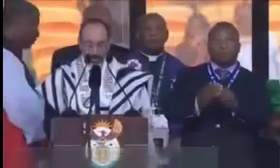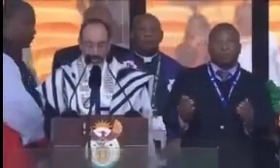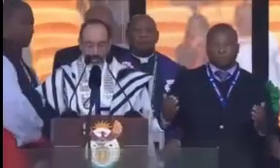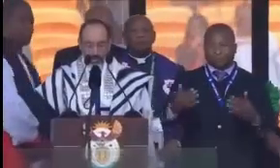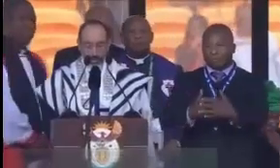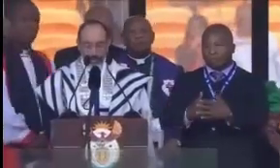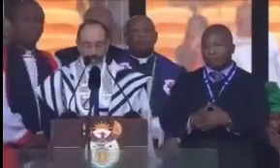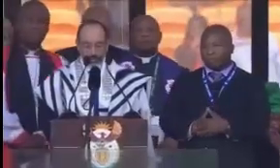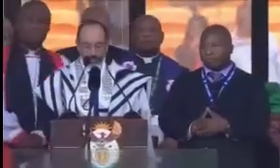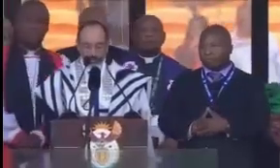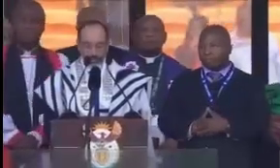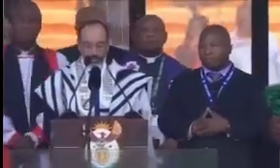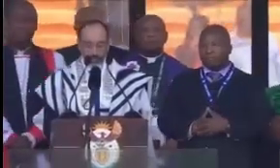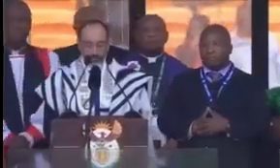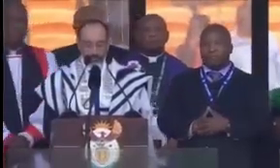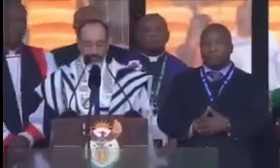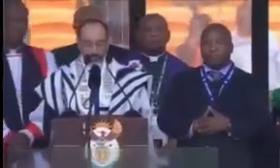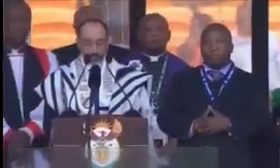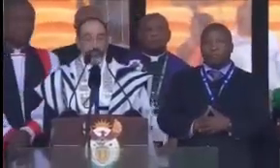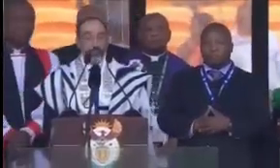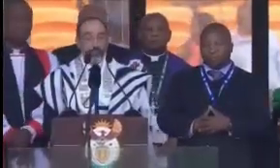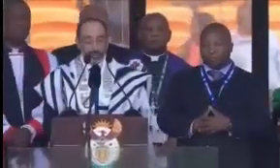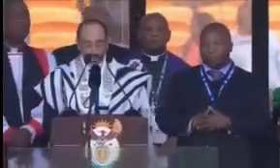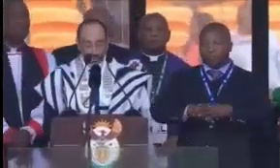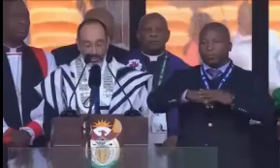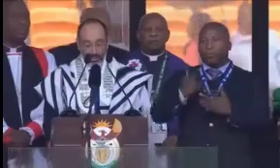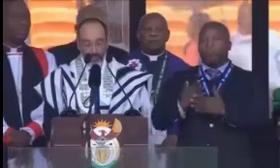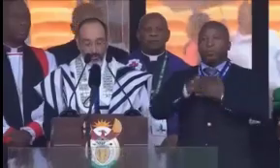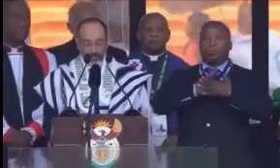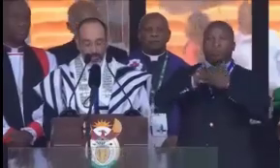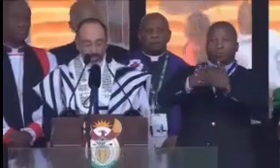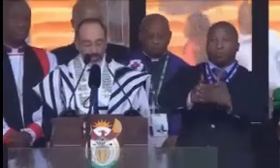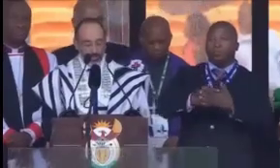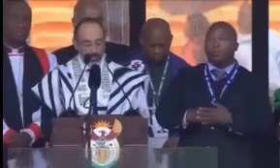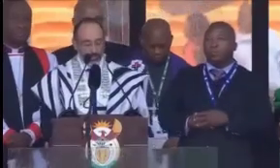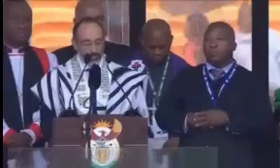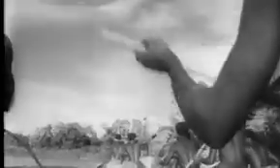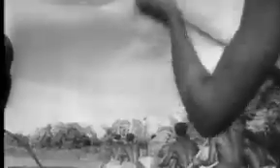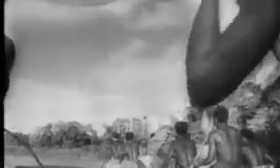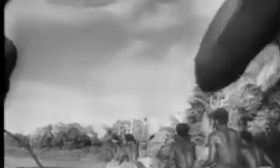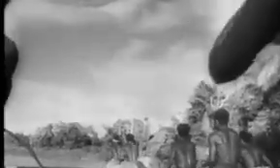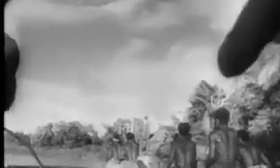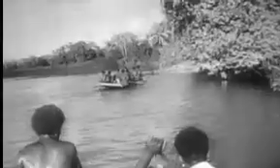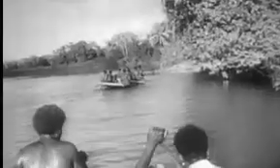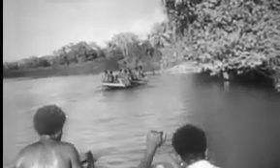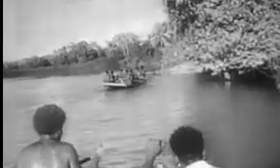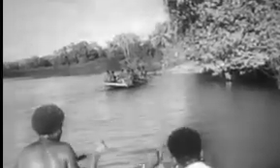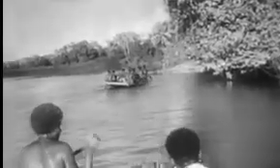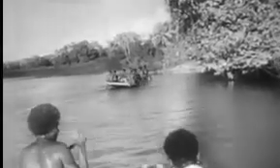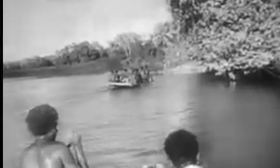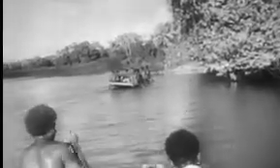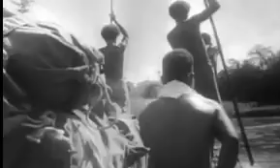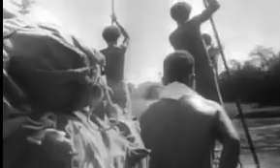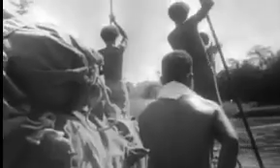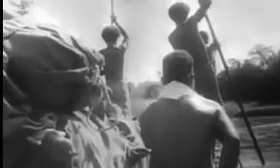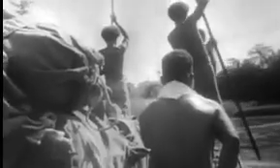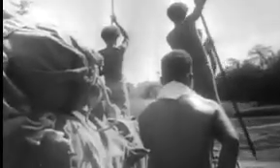someone on the stage supposed to be doing language, sign language, doing precisely that. To natives who had never witnessed advanced technology,